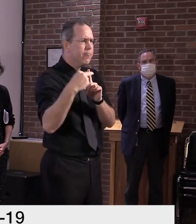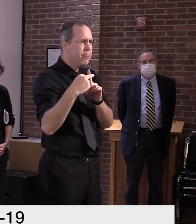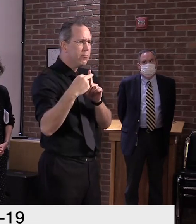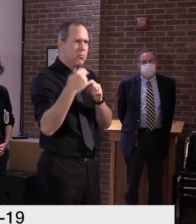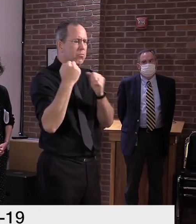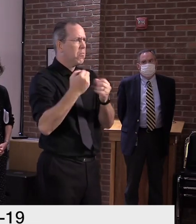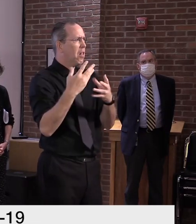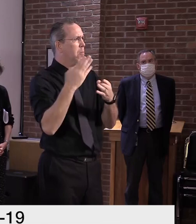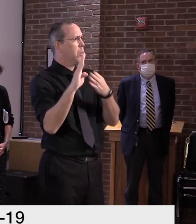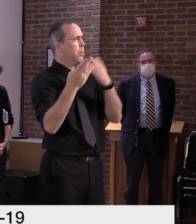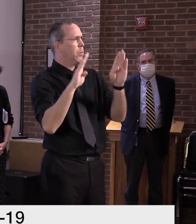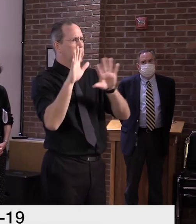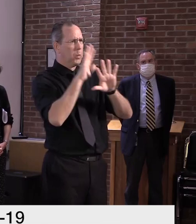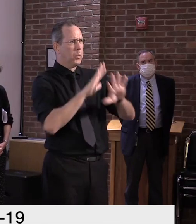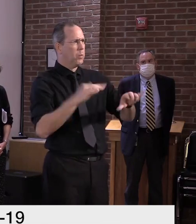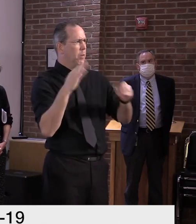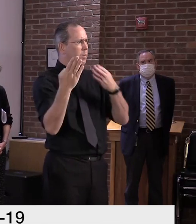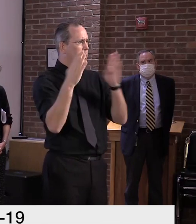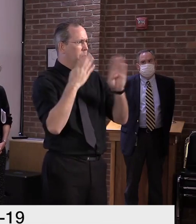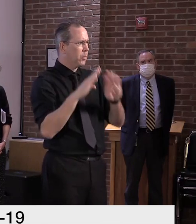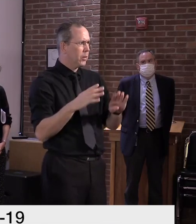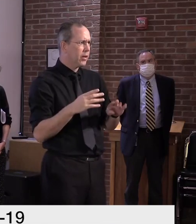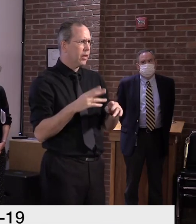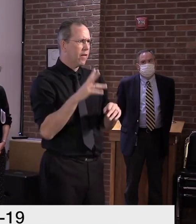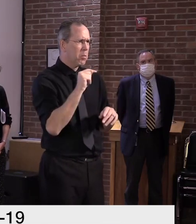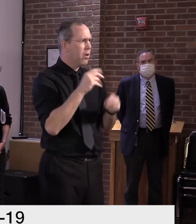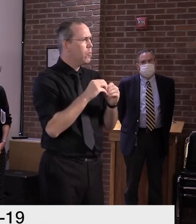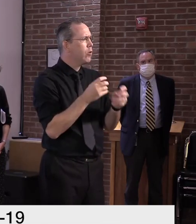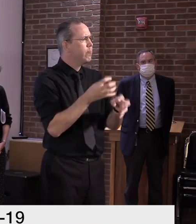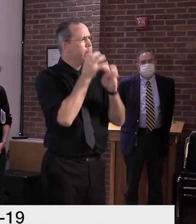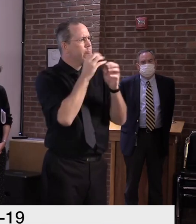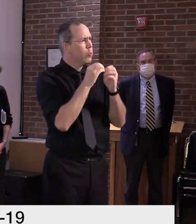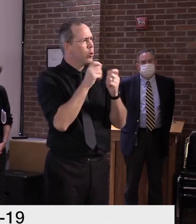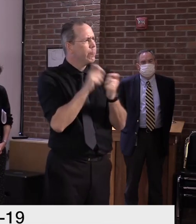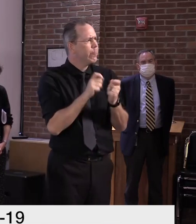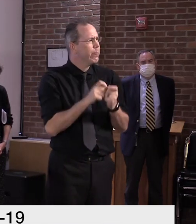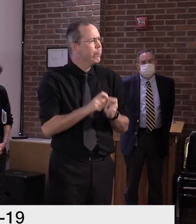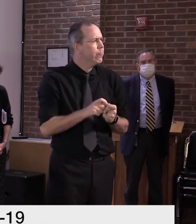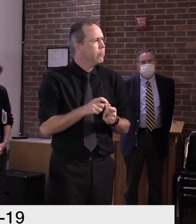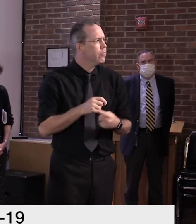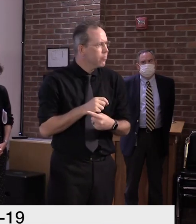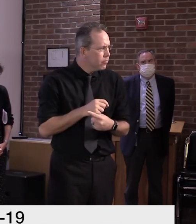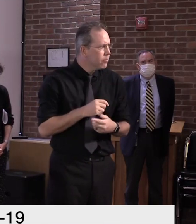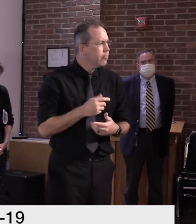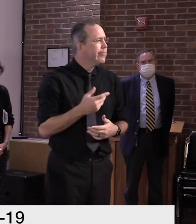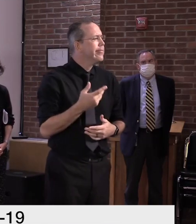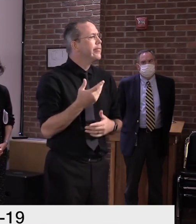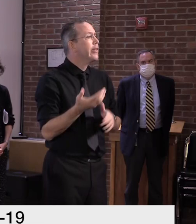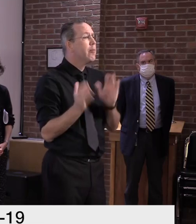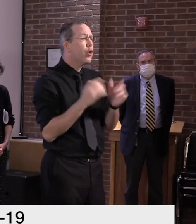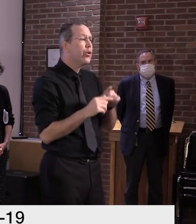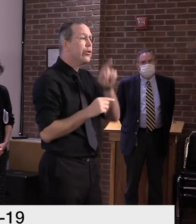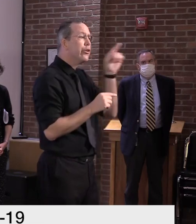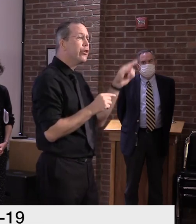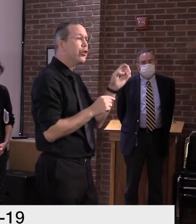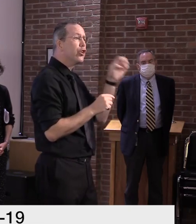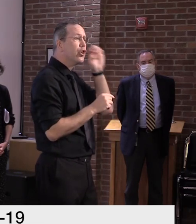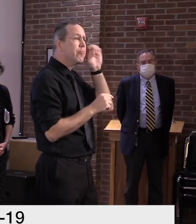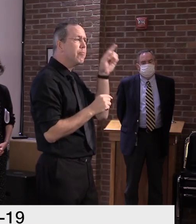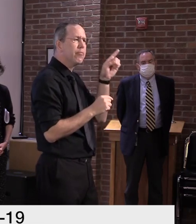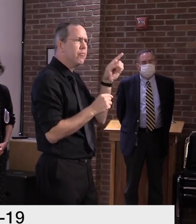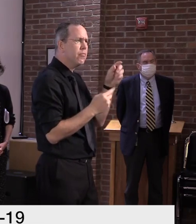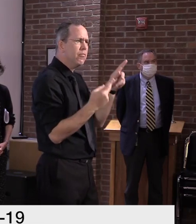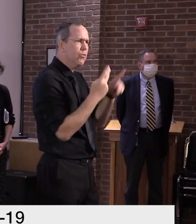than what we have here in Vermont standard. Similarly, when you apply our standard to the EU standard,